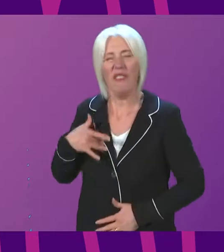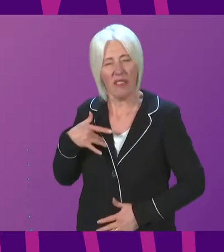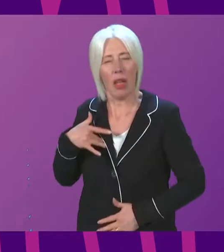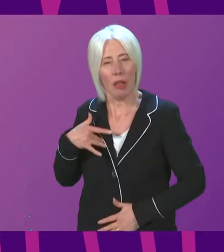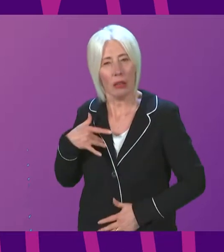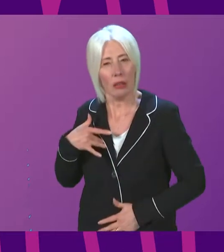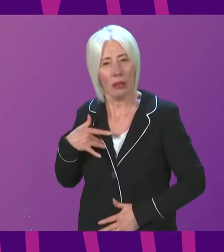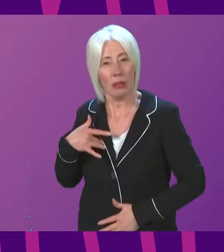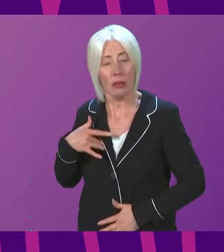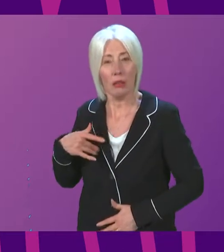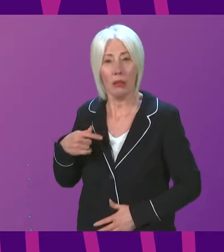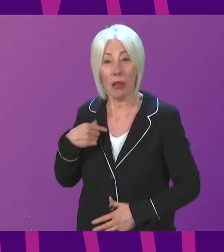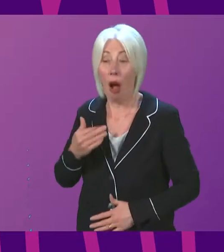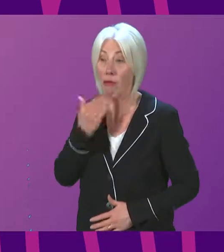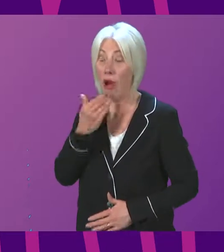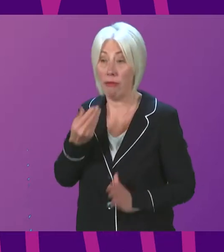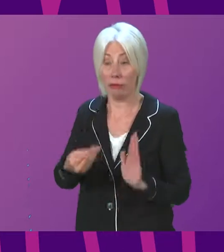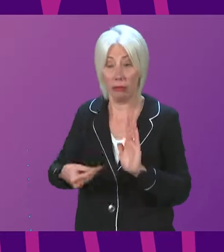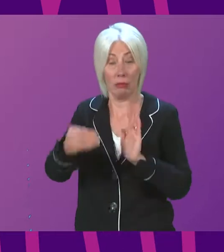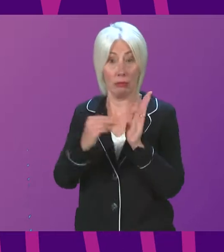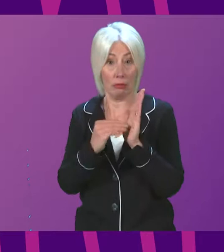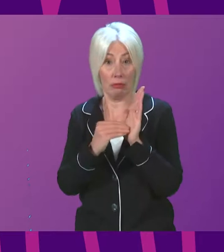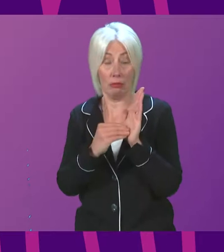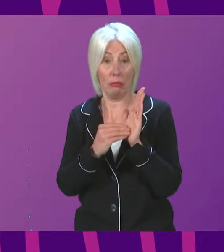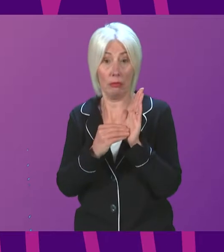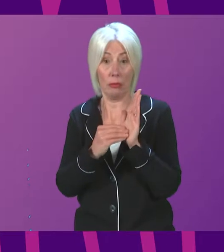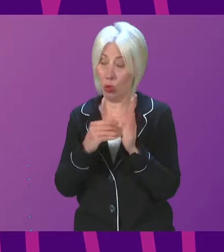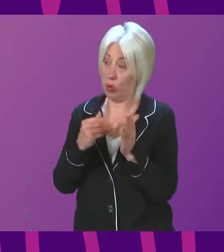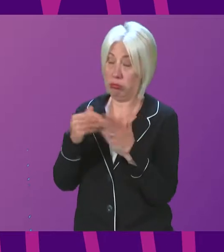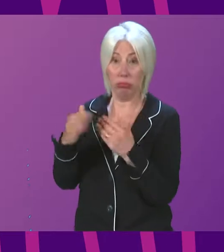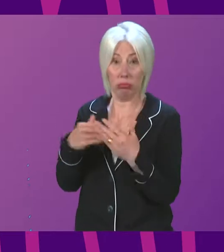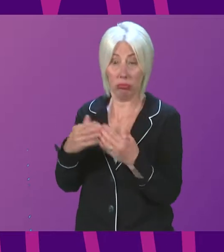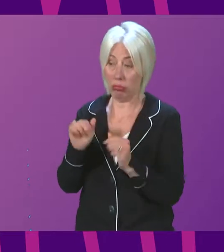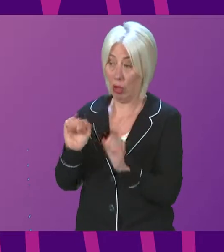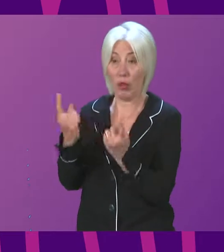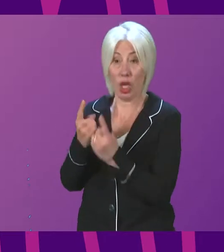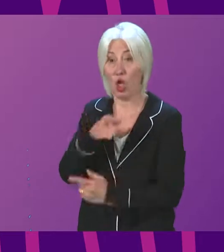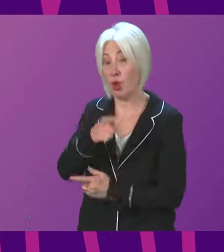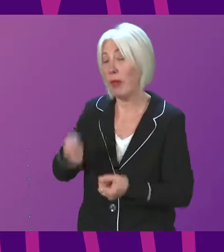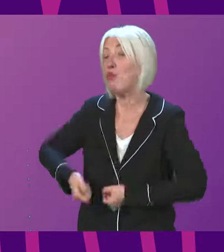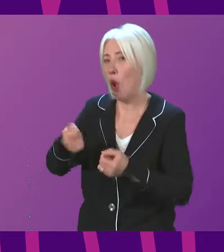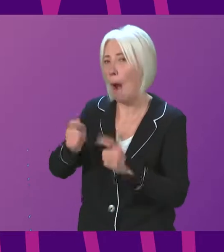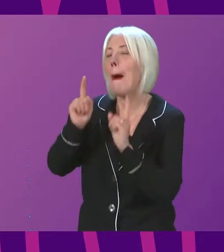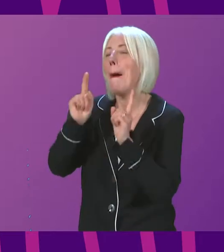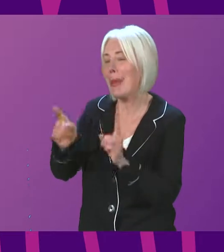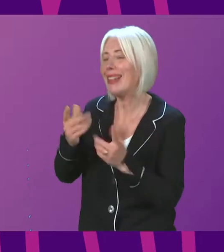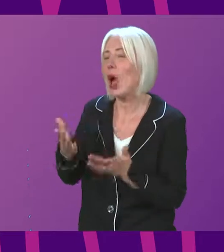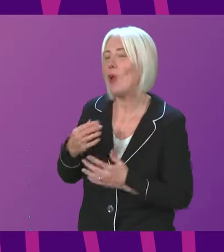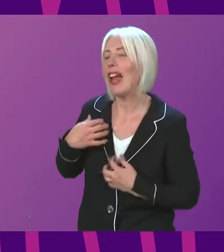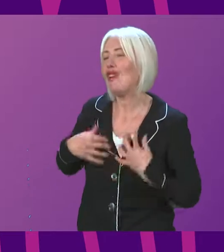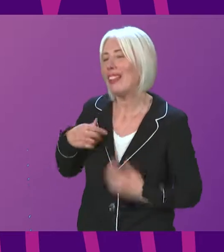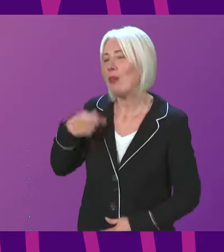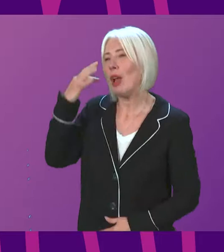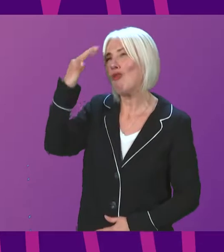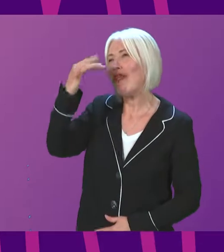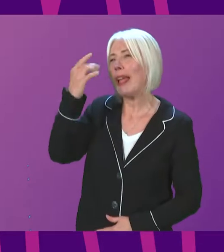in adequate provision to address the issues that Mr Rowley raises. But it is an interesting reflection that